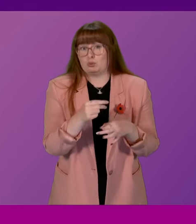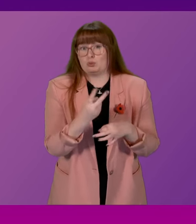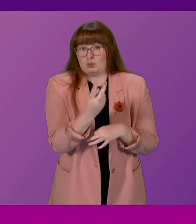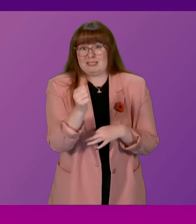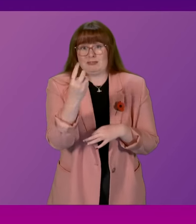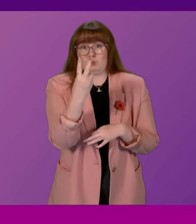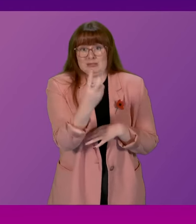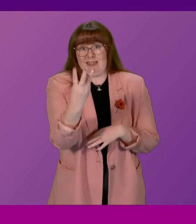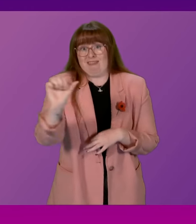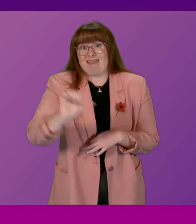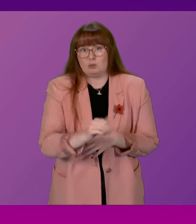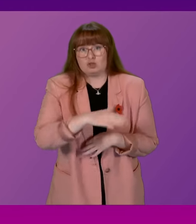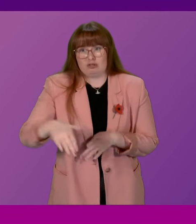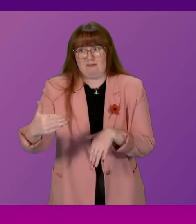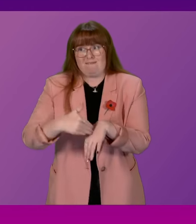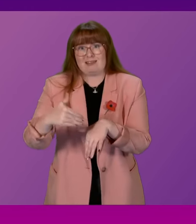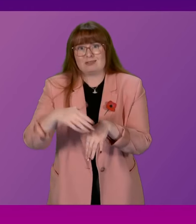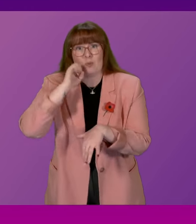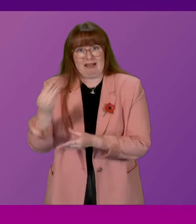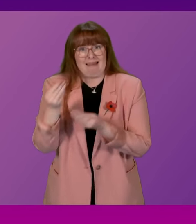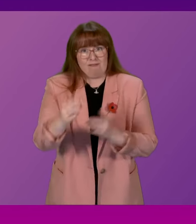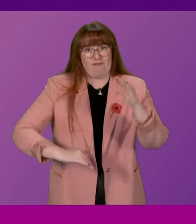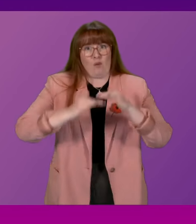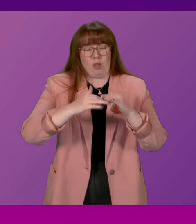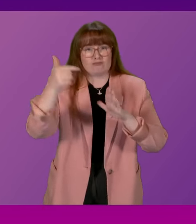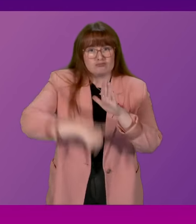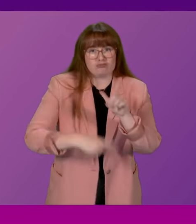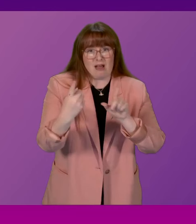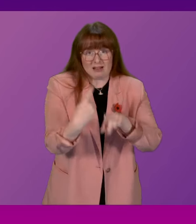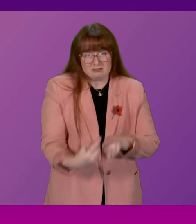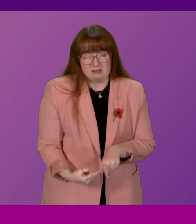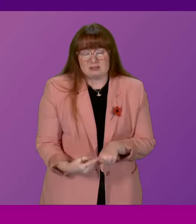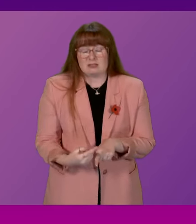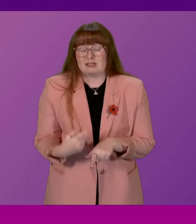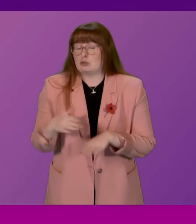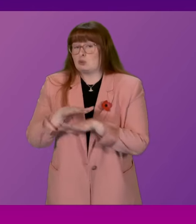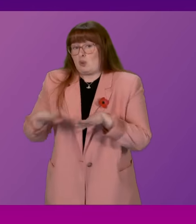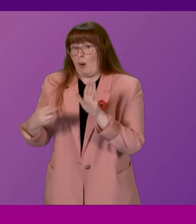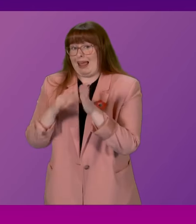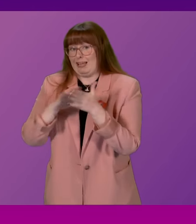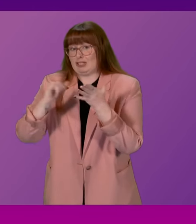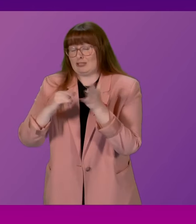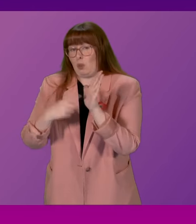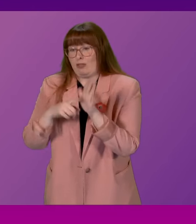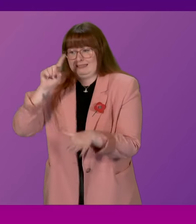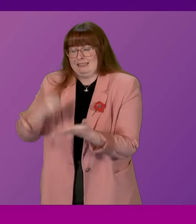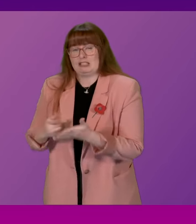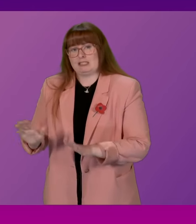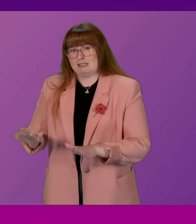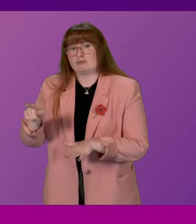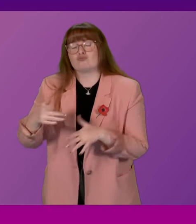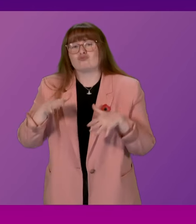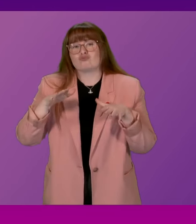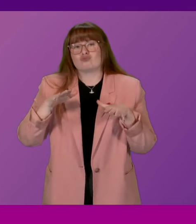,000 children. My understanding is, of course, that that wasn't a decision necessarily taken by NHS Lothian, but we know by the British Academy